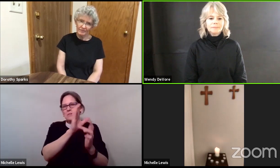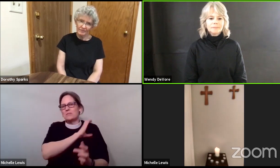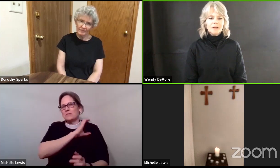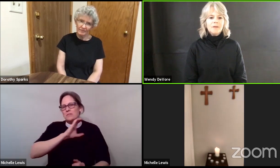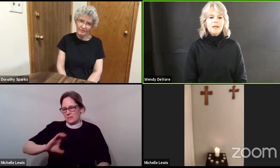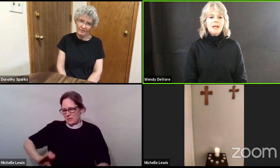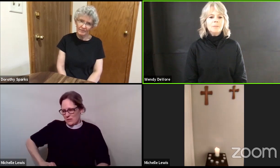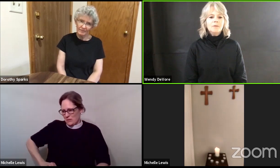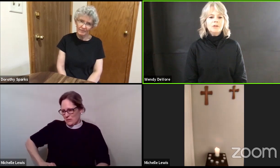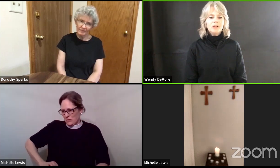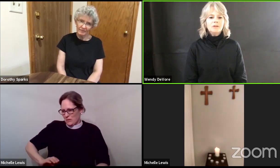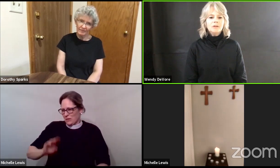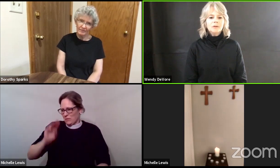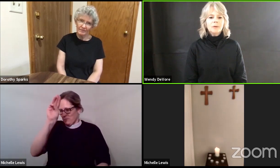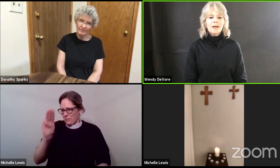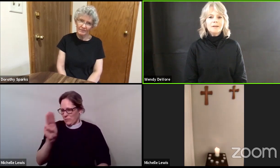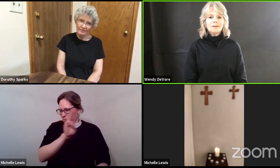In the name of Jesus Christ,